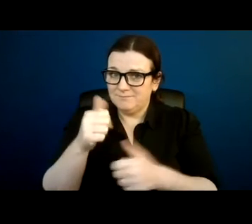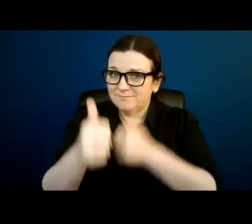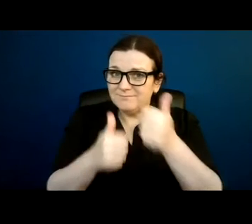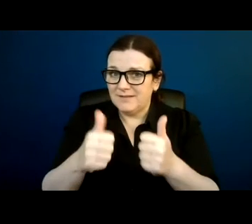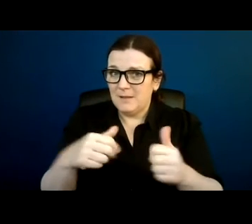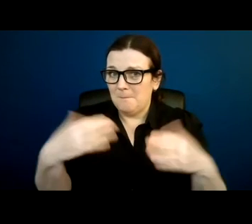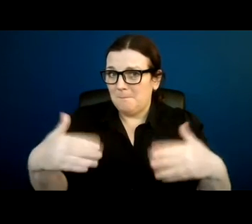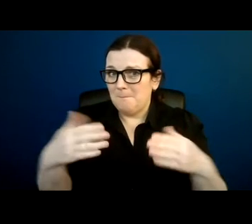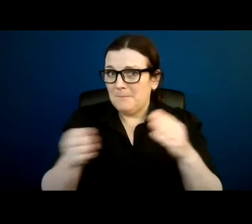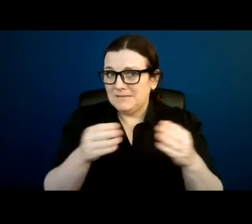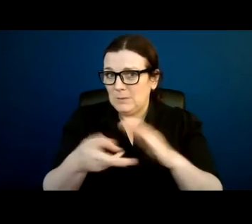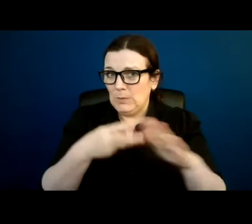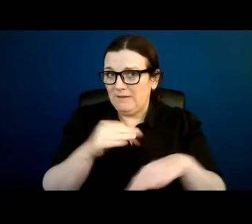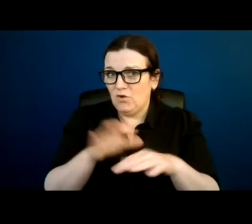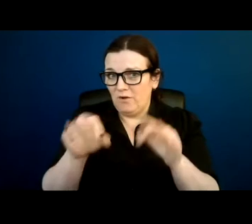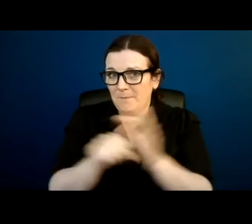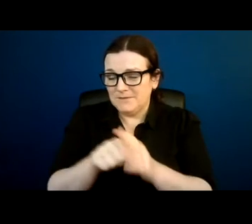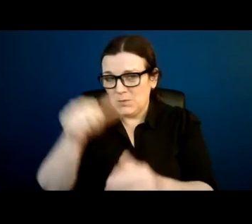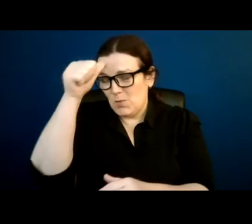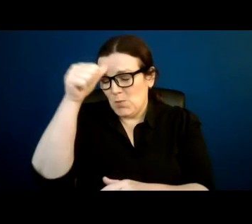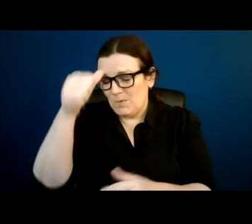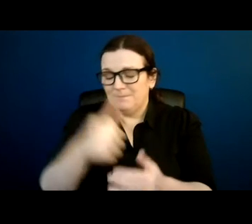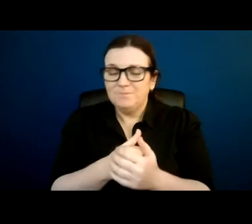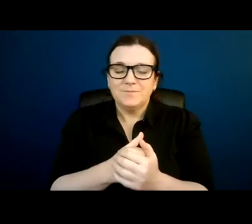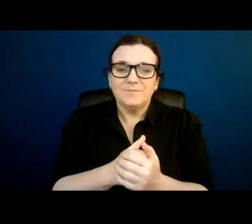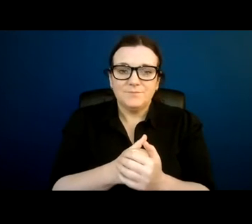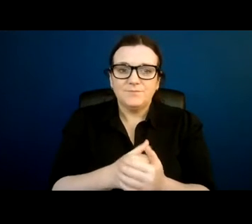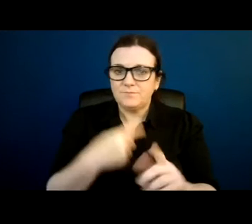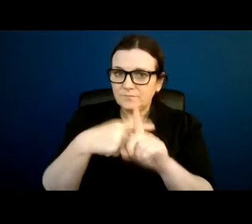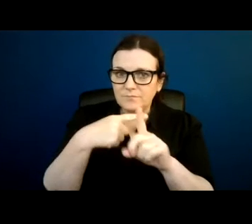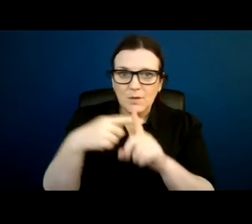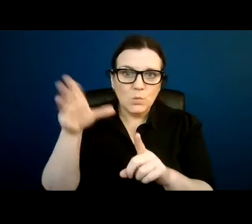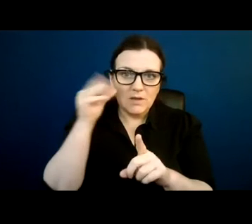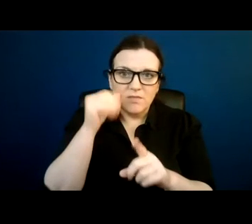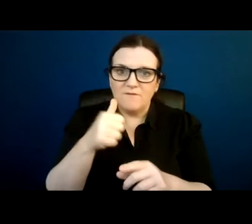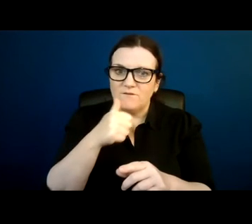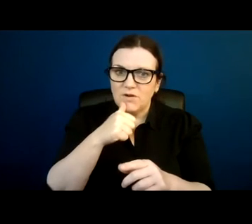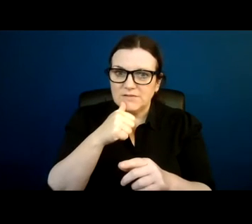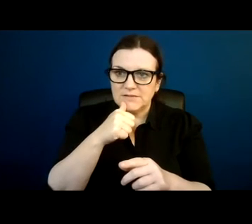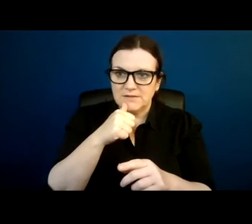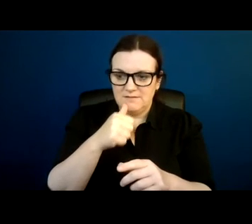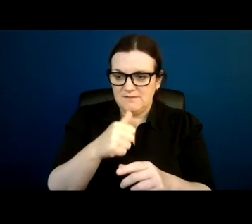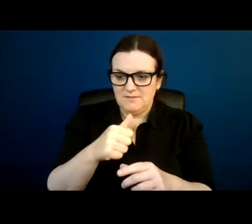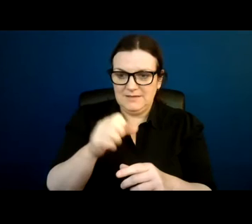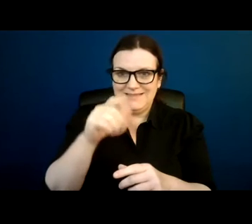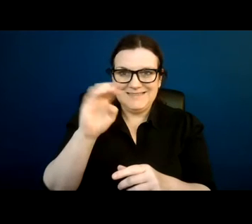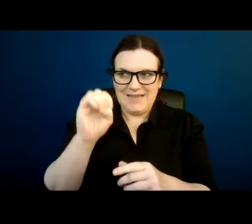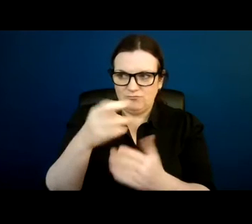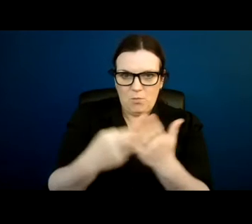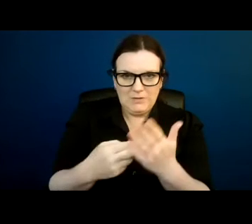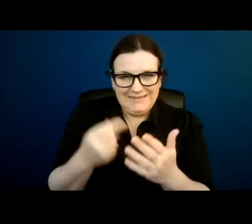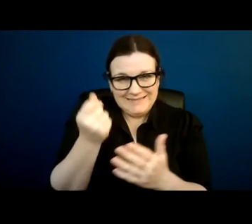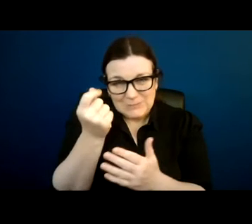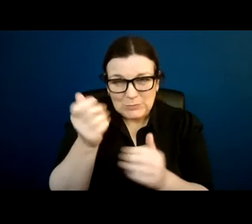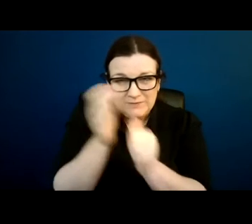busy week for government. And it is very positive to hear that the first state party report from Ireland is so close to completion